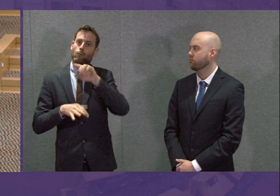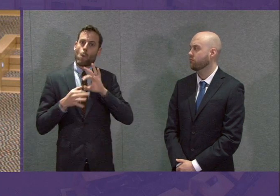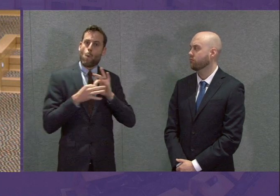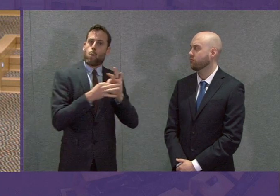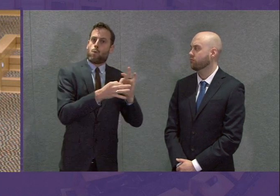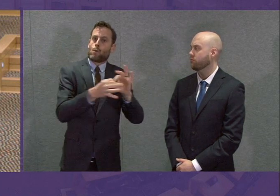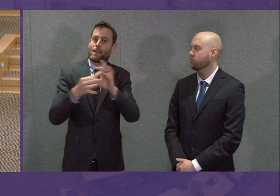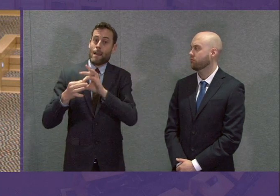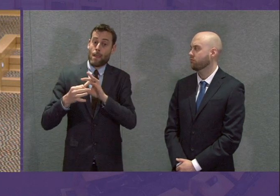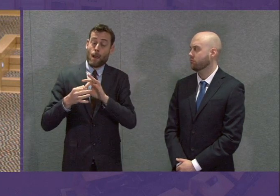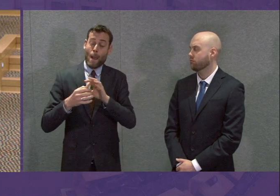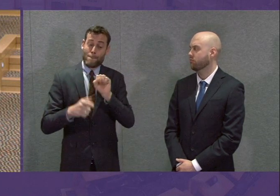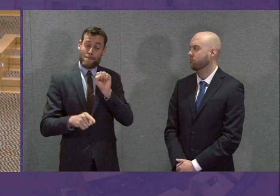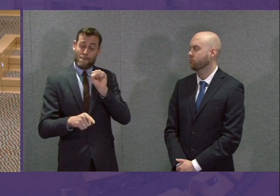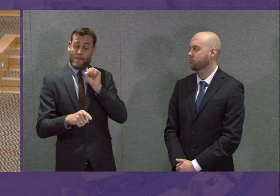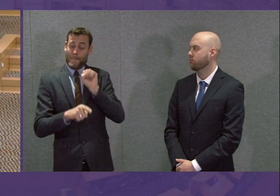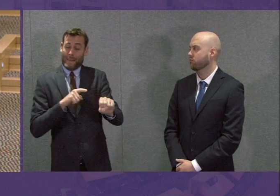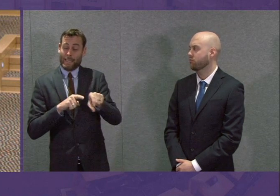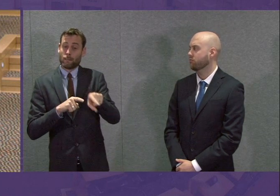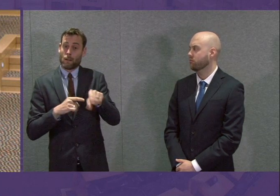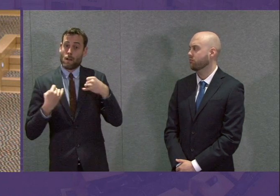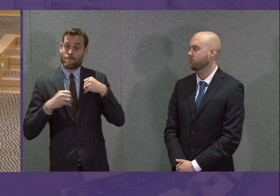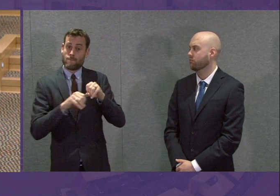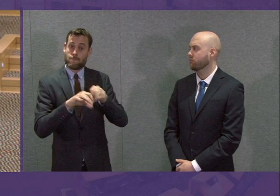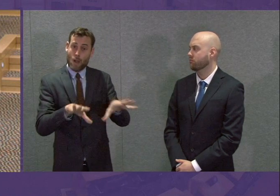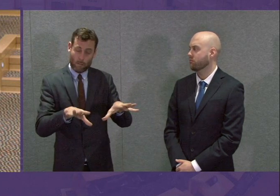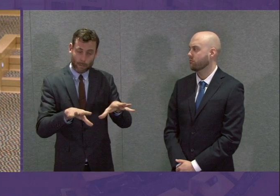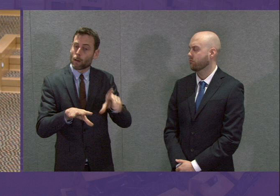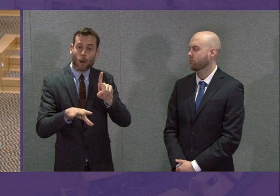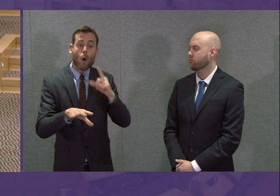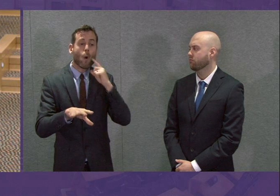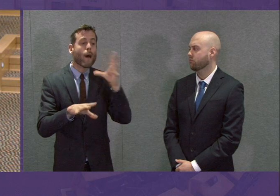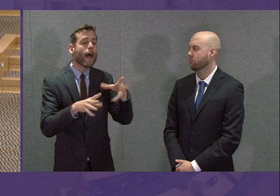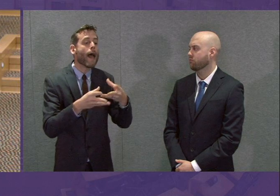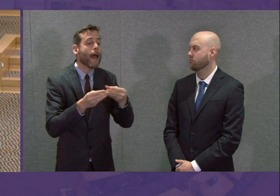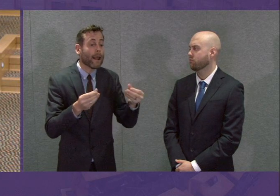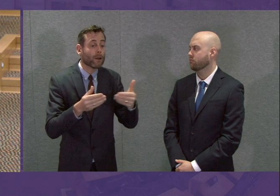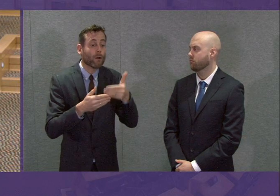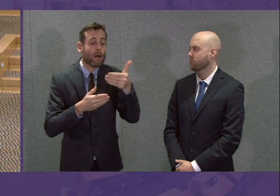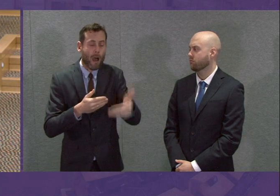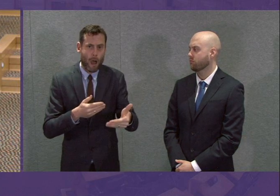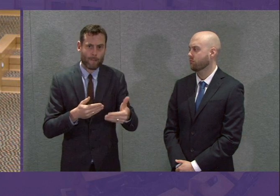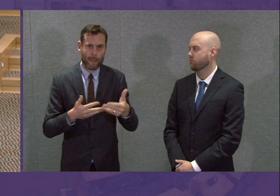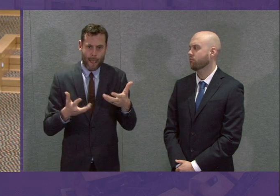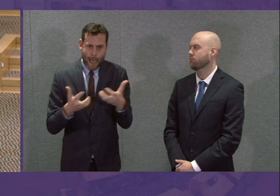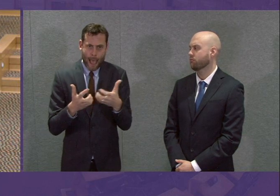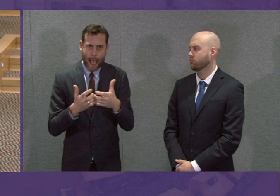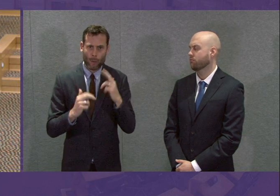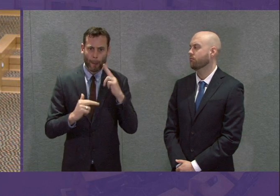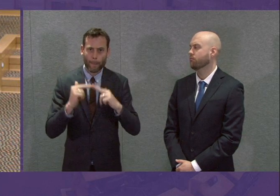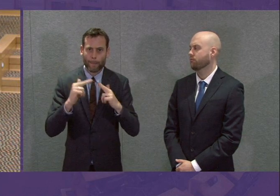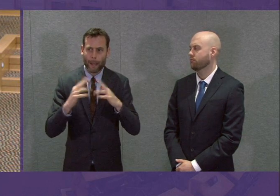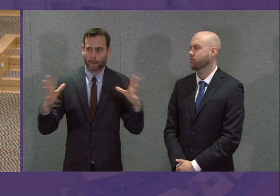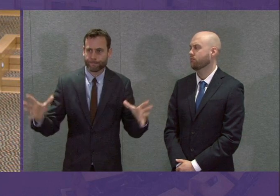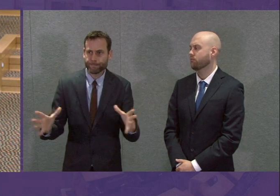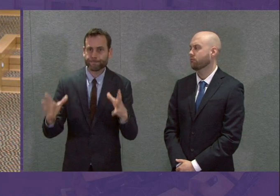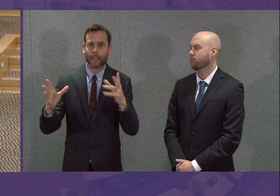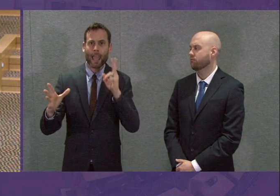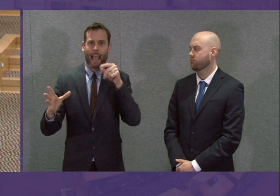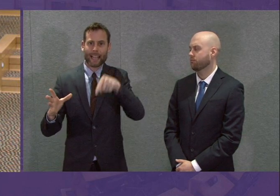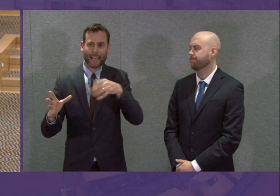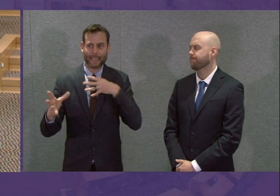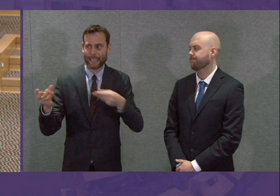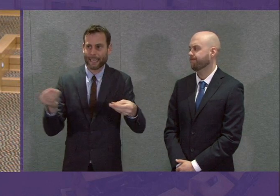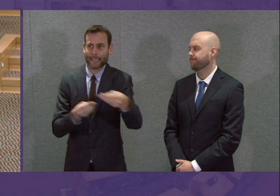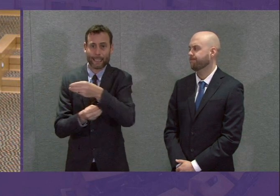but also to make sure that when we're on the other side of this virus, the rebuilding that will be required is not as difficult as it would be if we don't